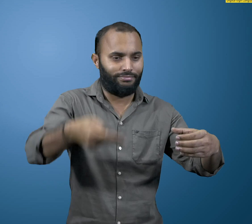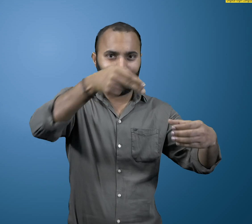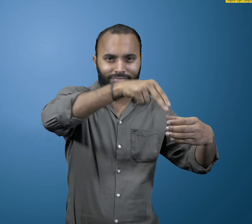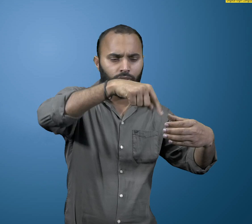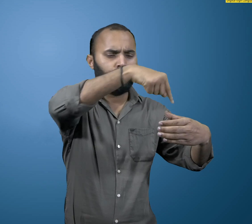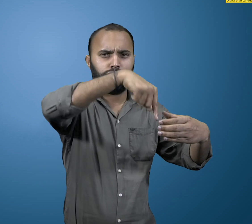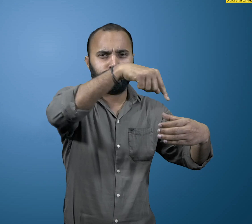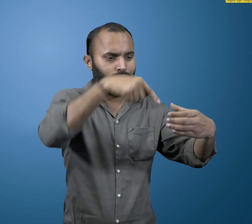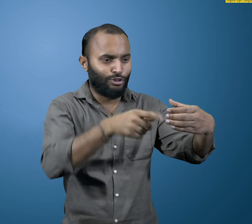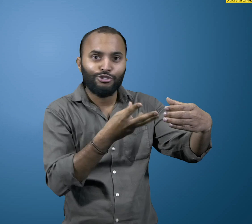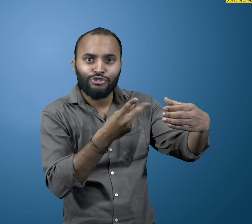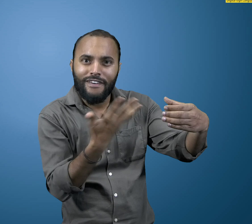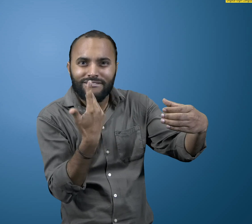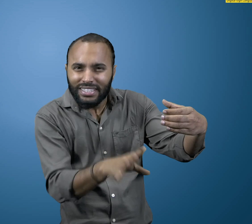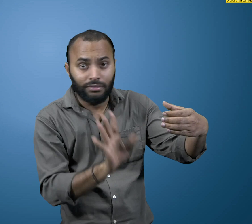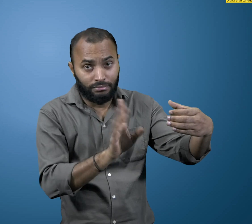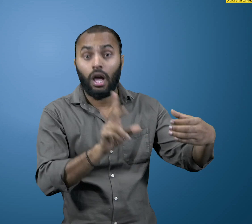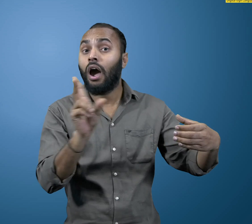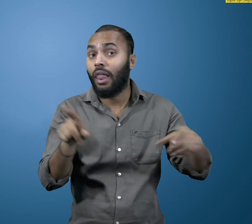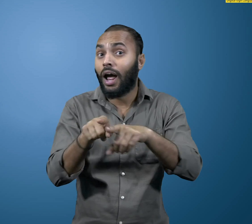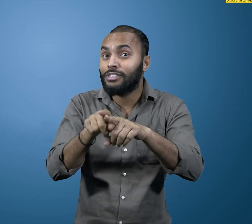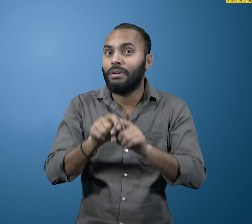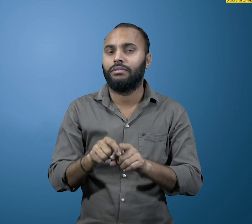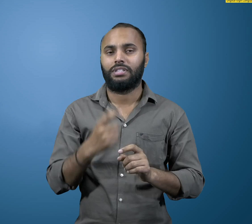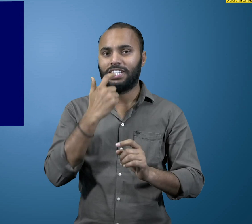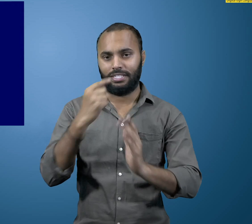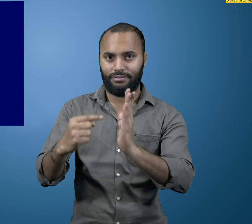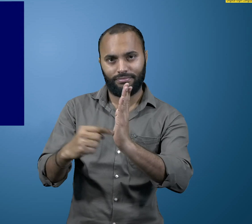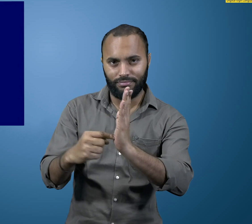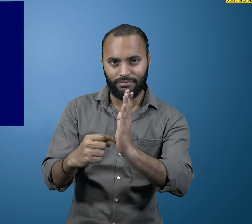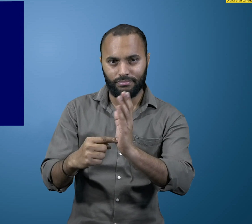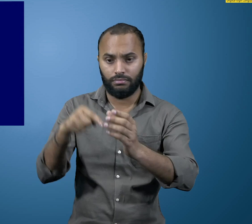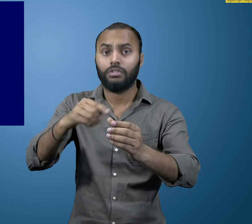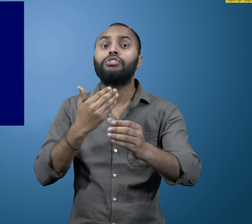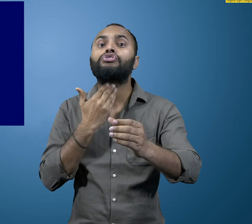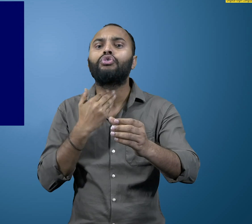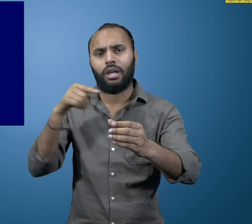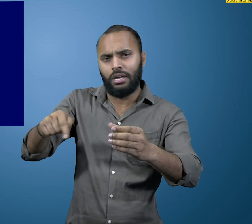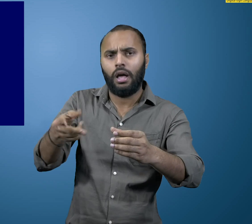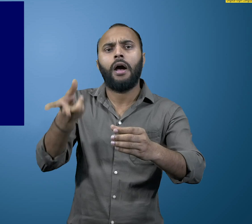it dissolves, but when you put some more amount of sugar,